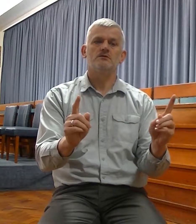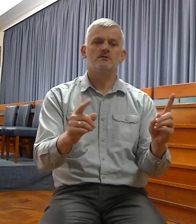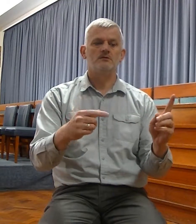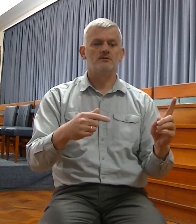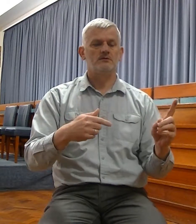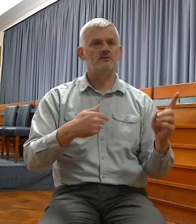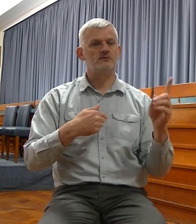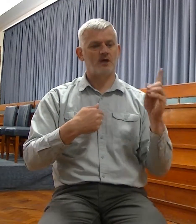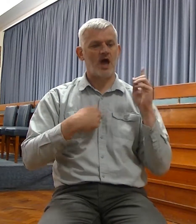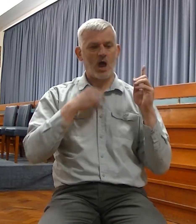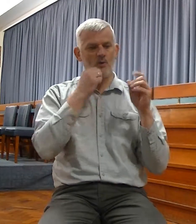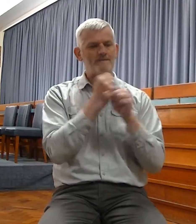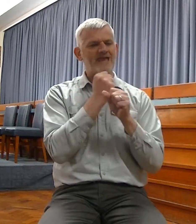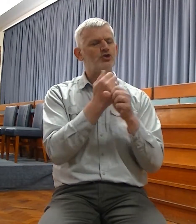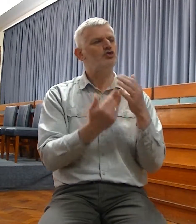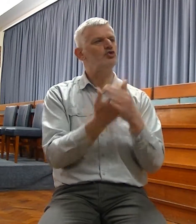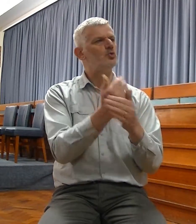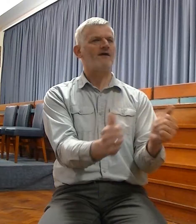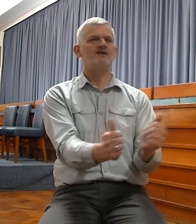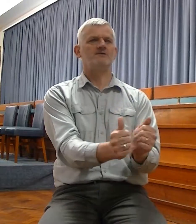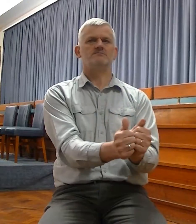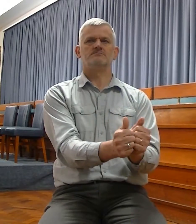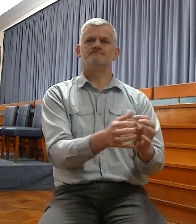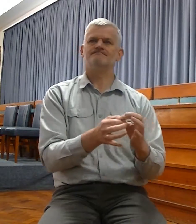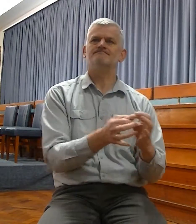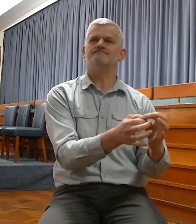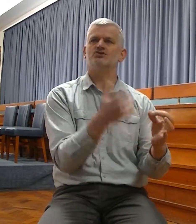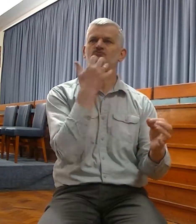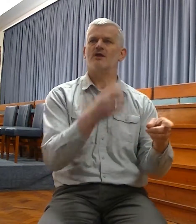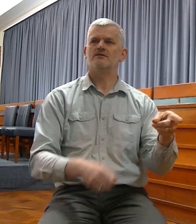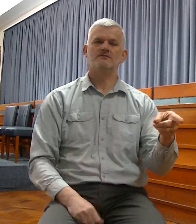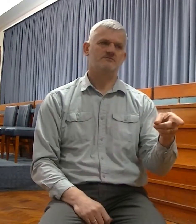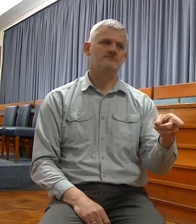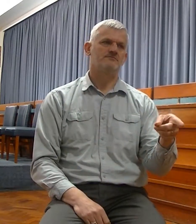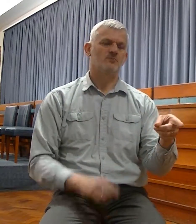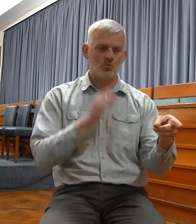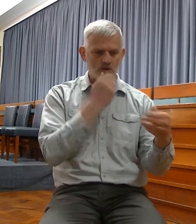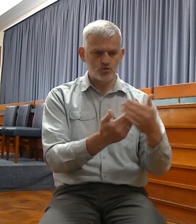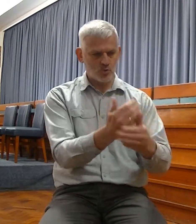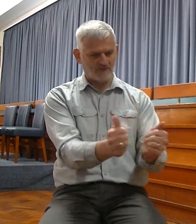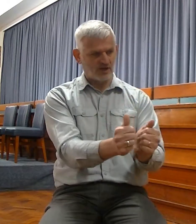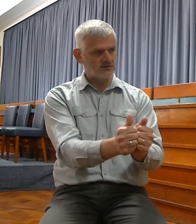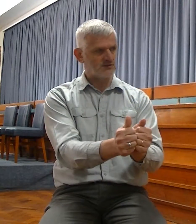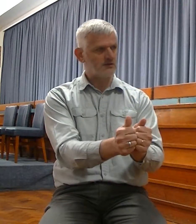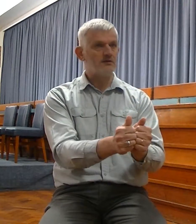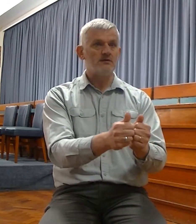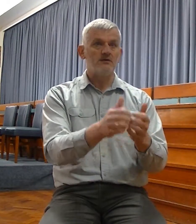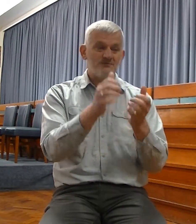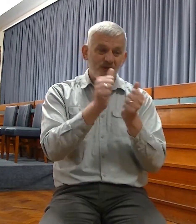new covenant with the house of Israel, and with the house of Judah, not according to the covenant